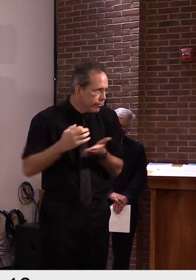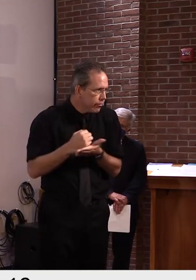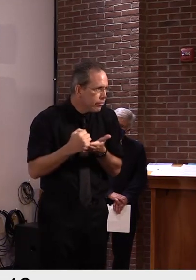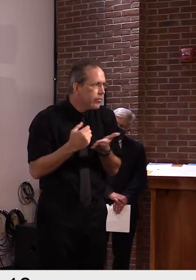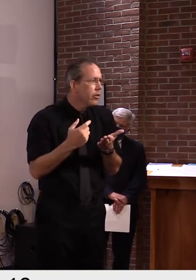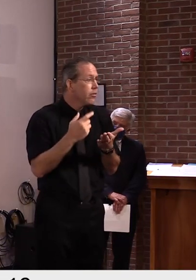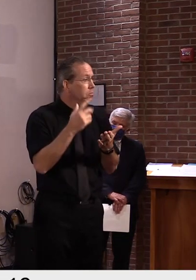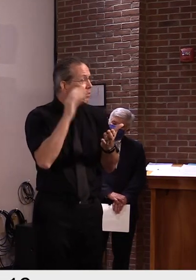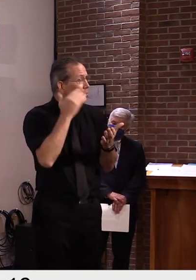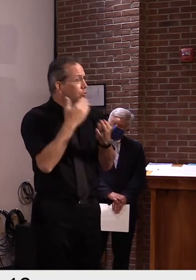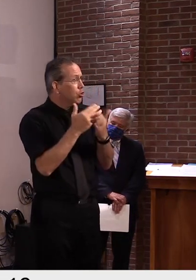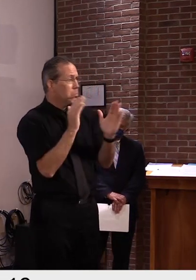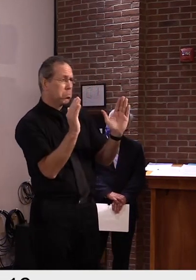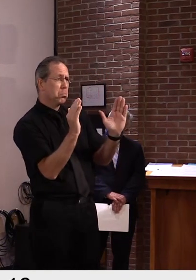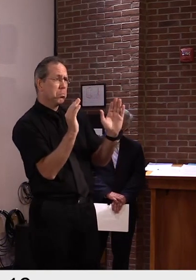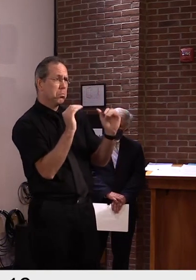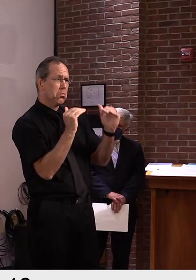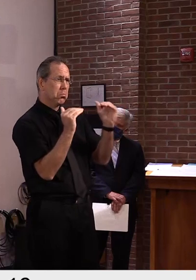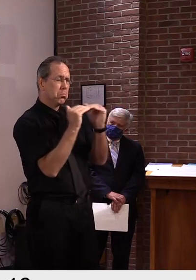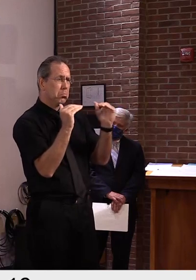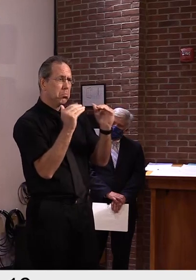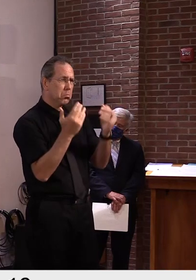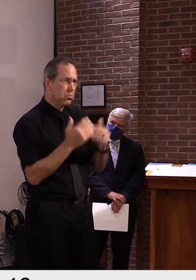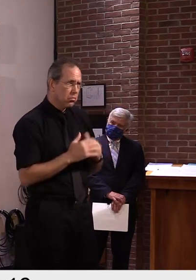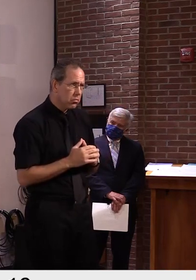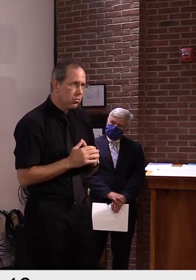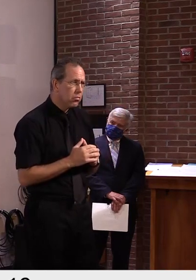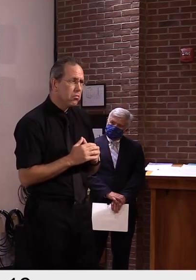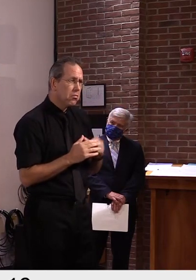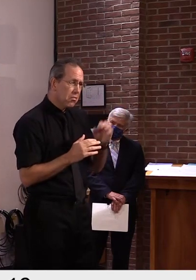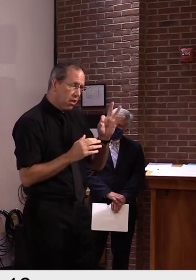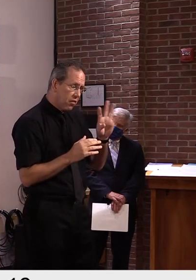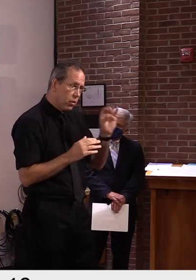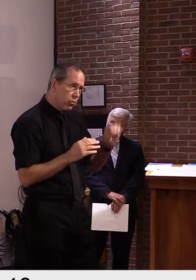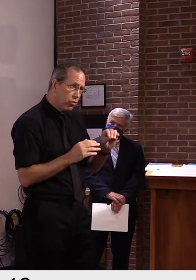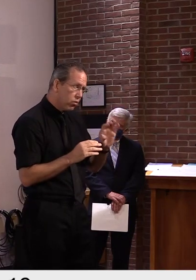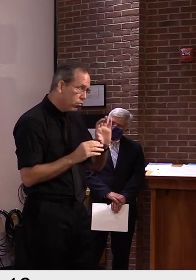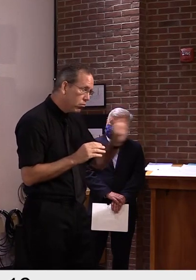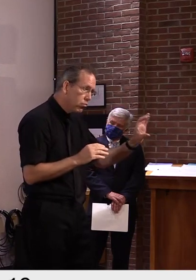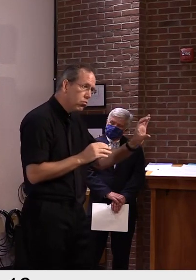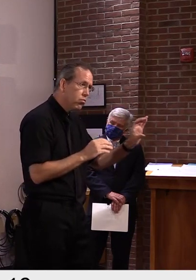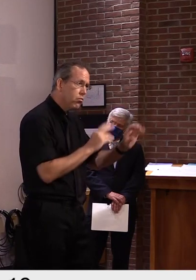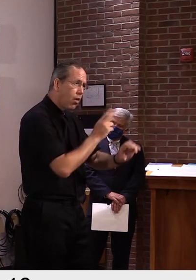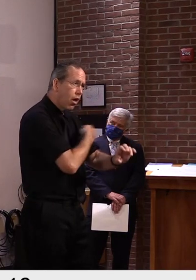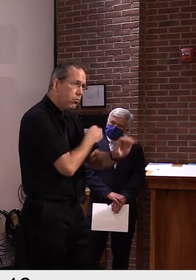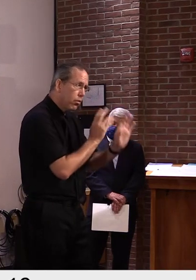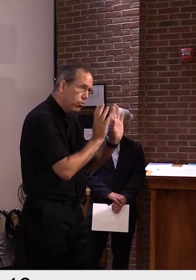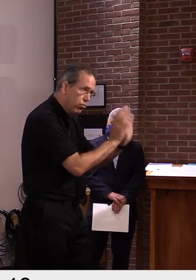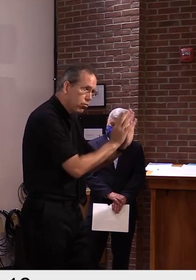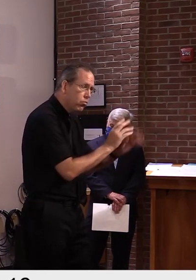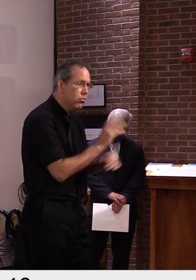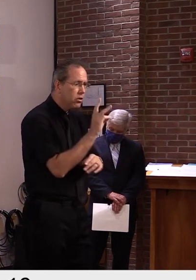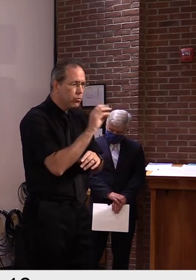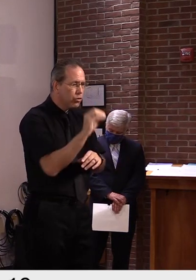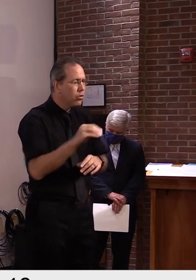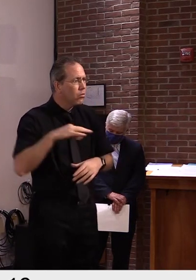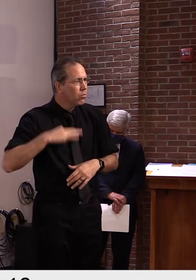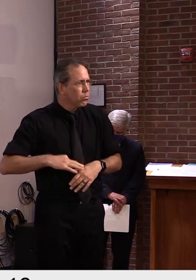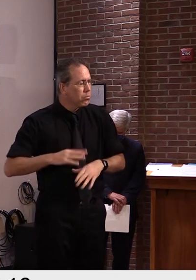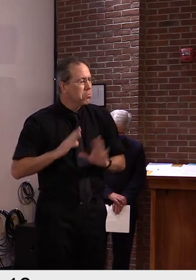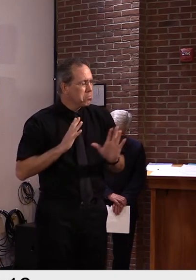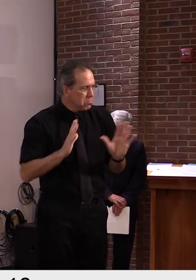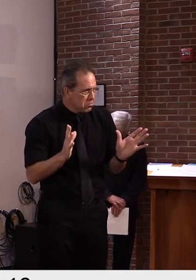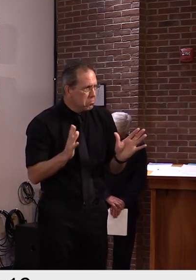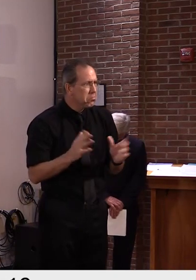that percentage, that's certainly a, a positive thing for them as a company and for Vermont, uh, and for Vermont, um, policyholders, cause they get,